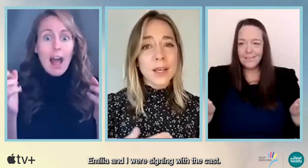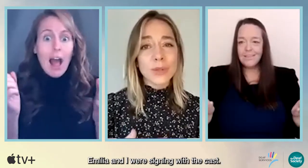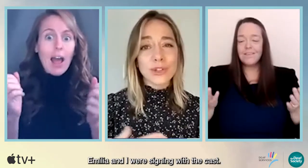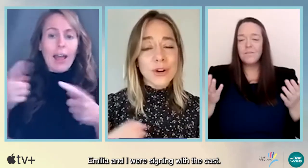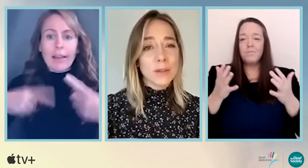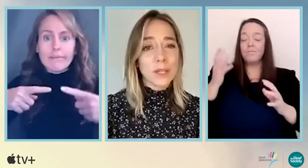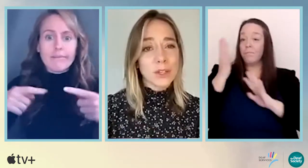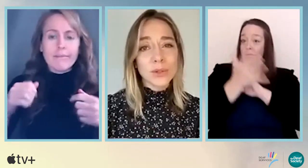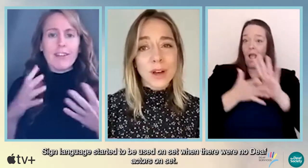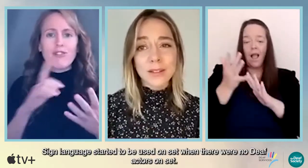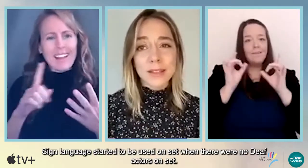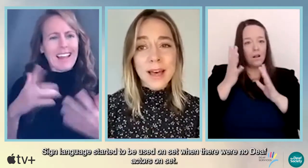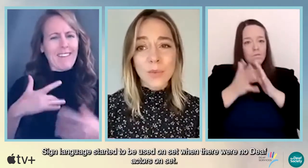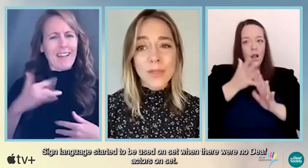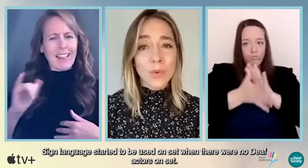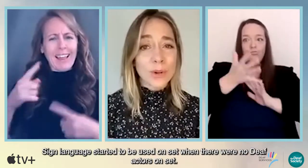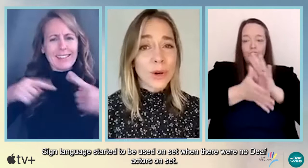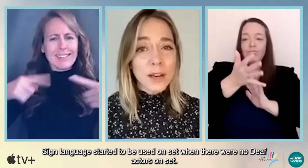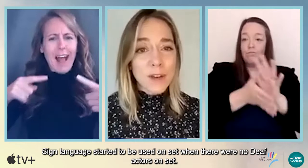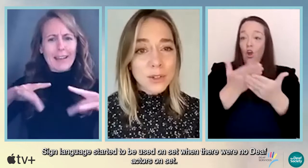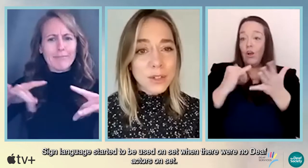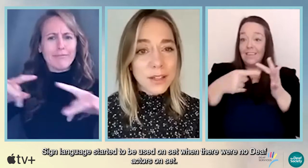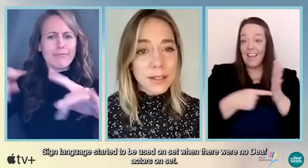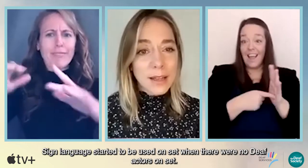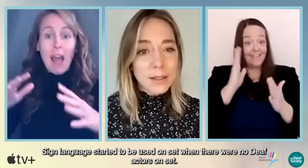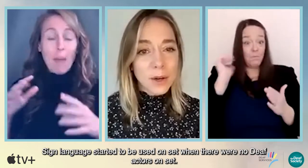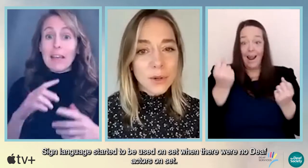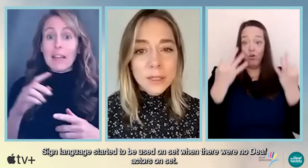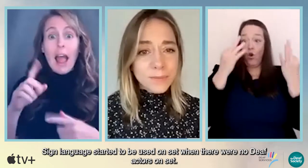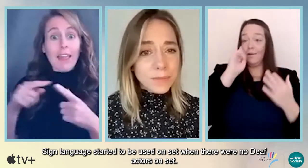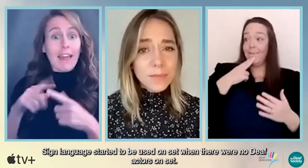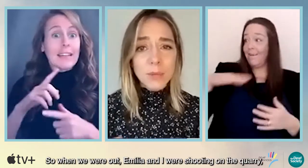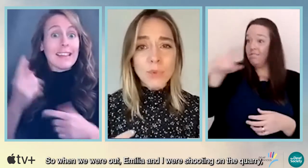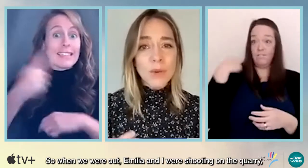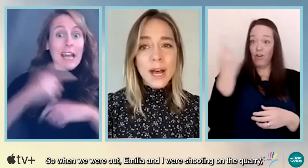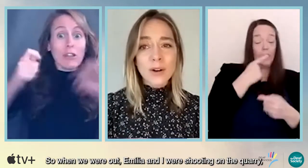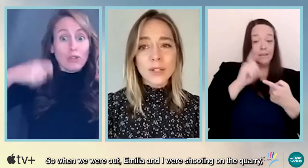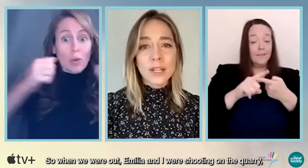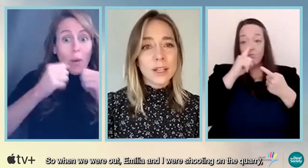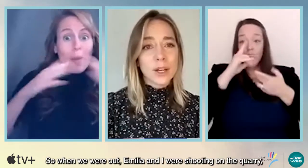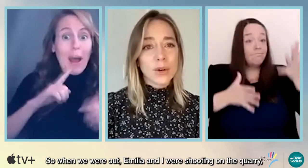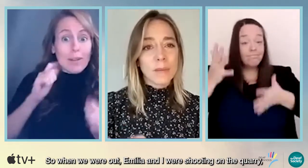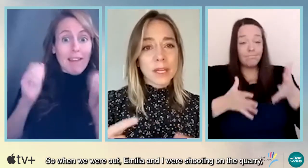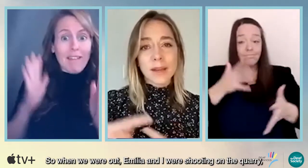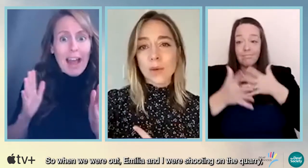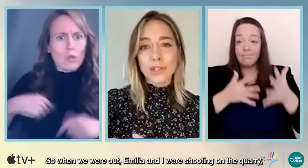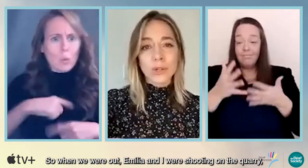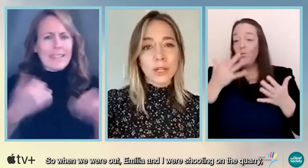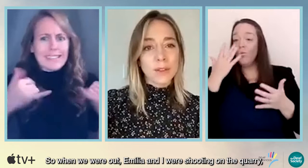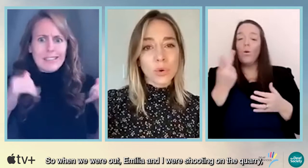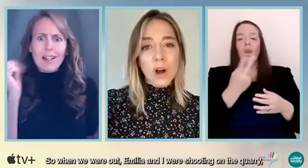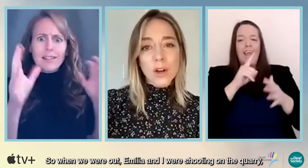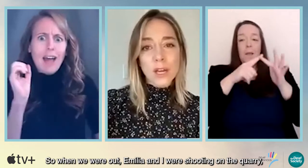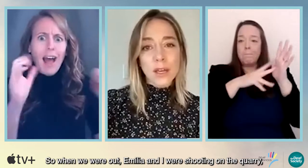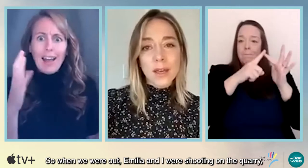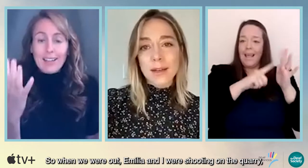Sign language started to be used on set when there were no deaf actors on set. So when we were out, know, Amelia and I were shooting